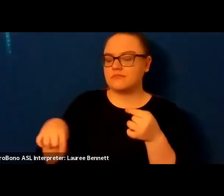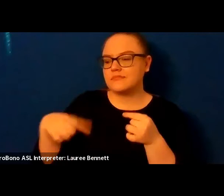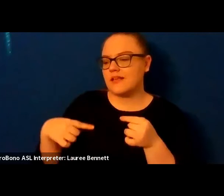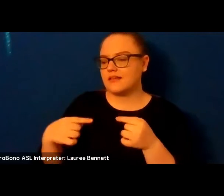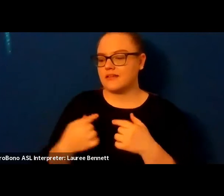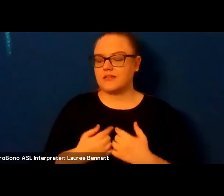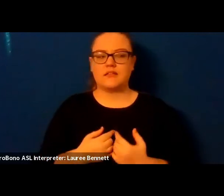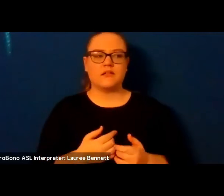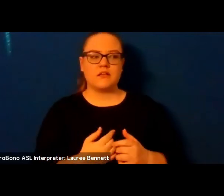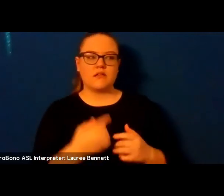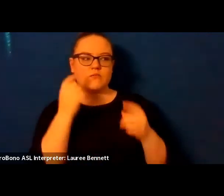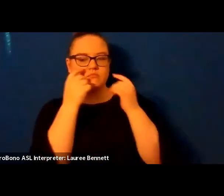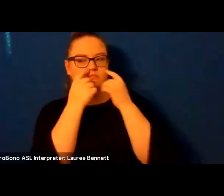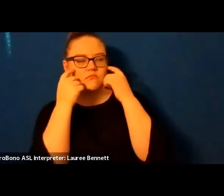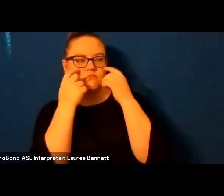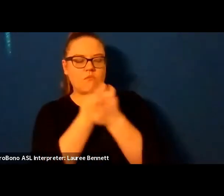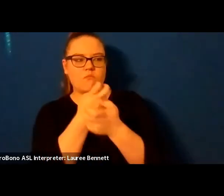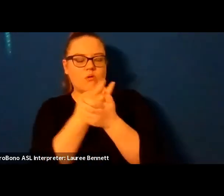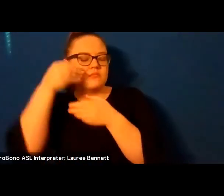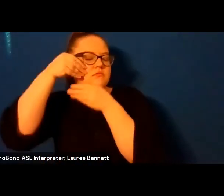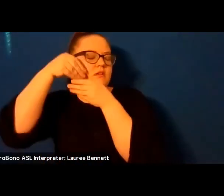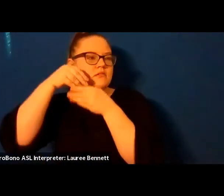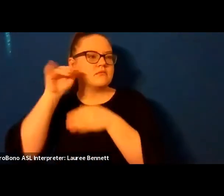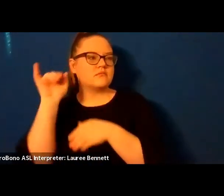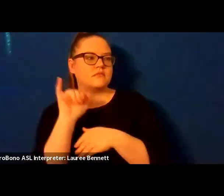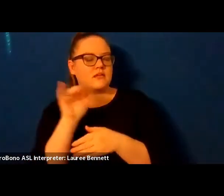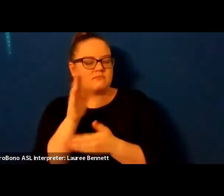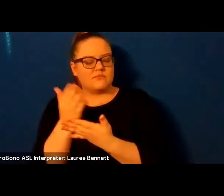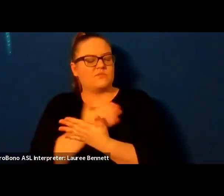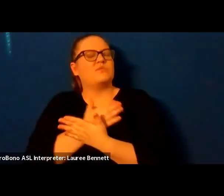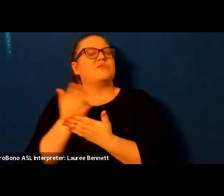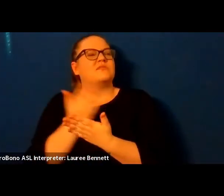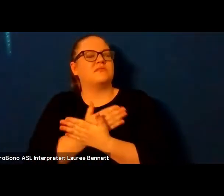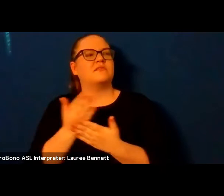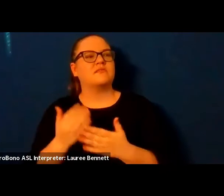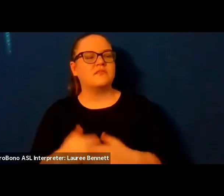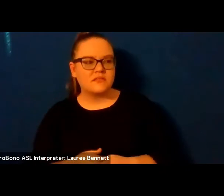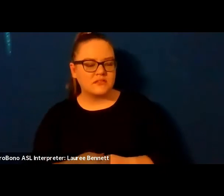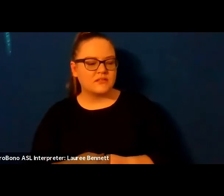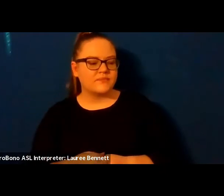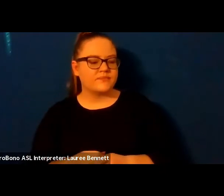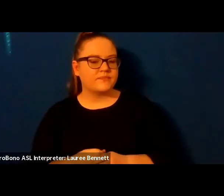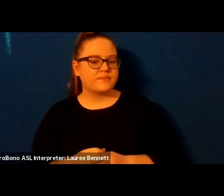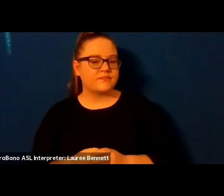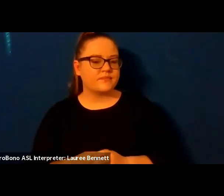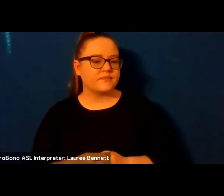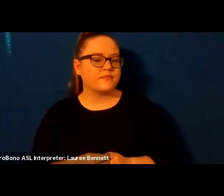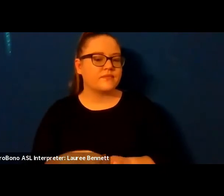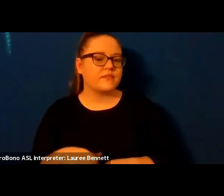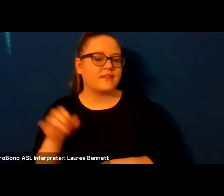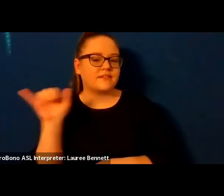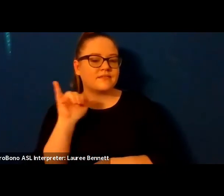bones behind your face they have their own music like ptolemy's universe and chirp like shuriken